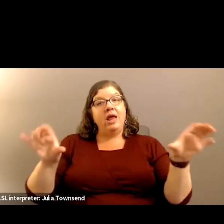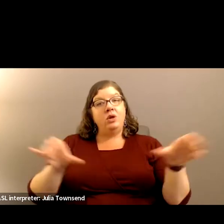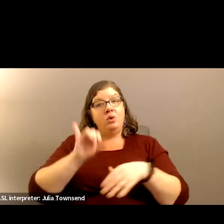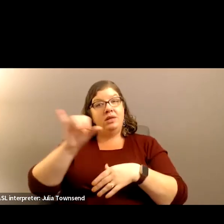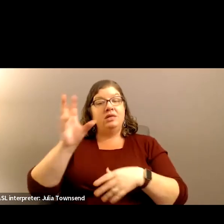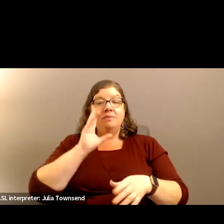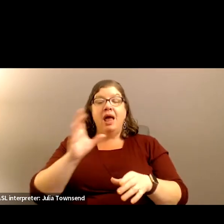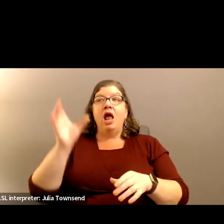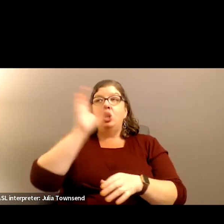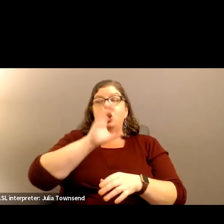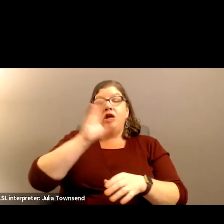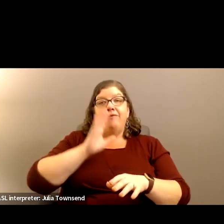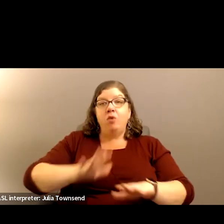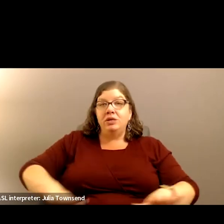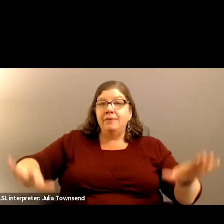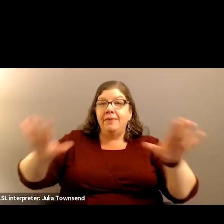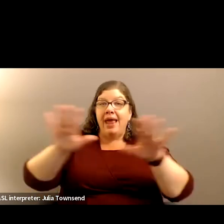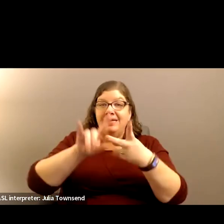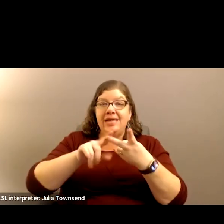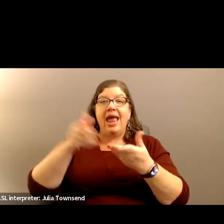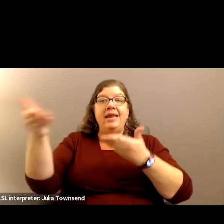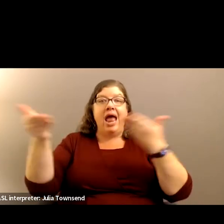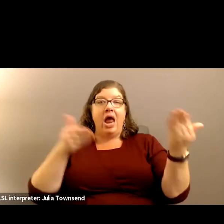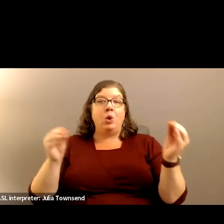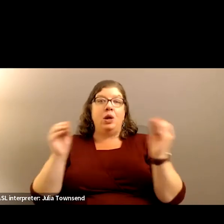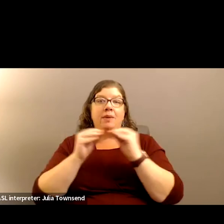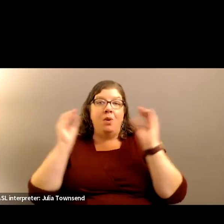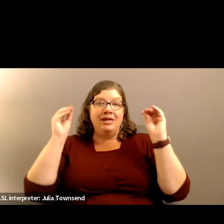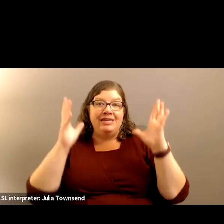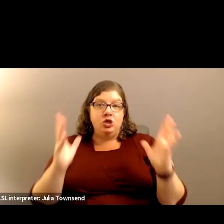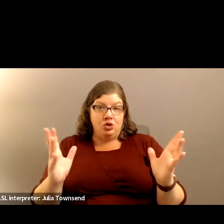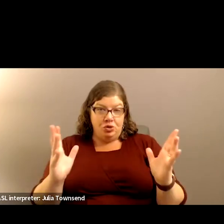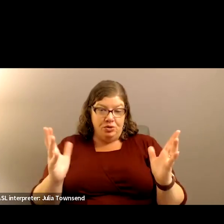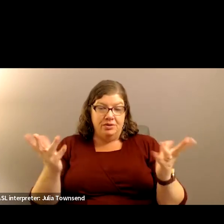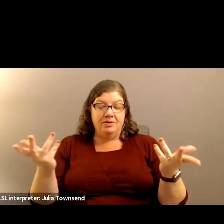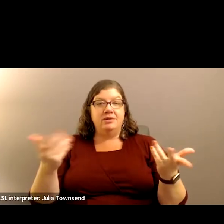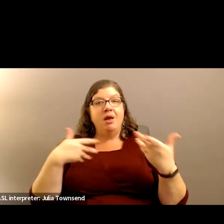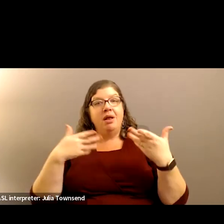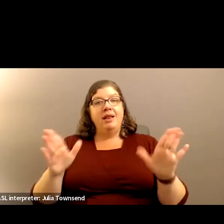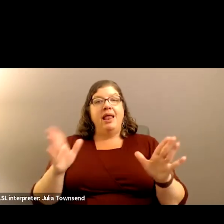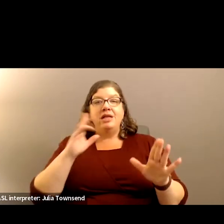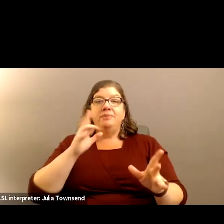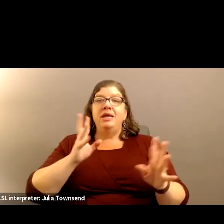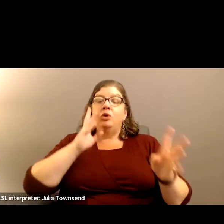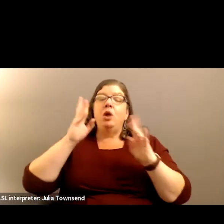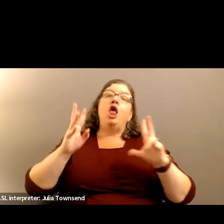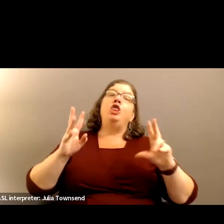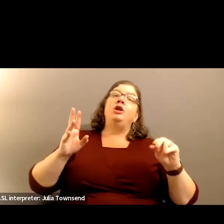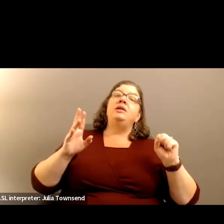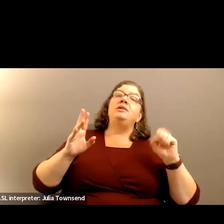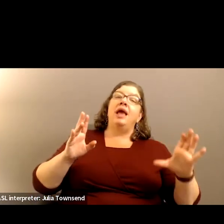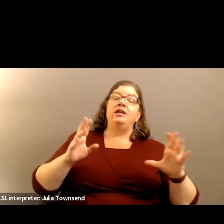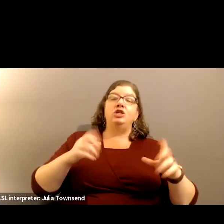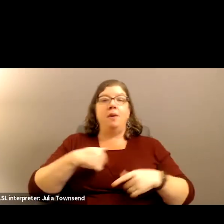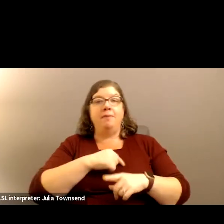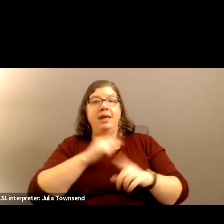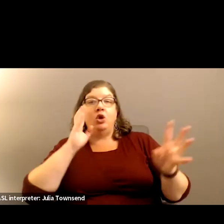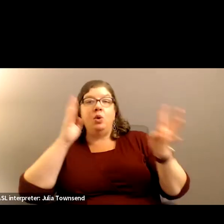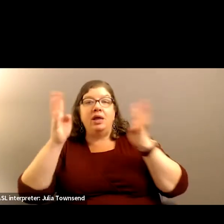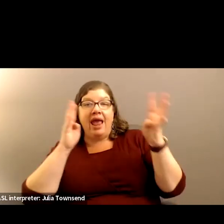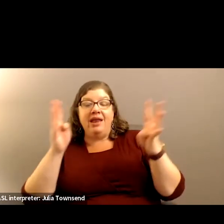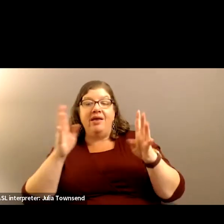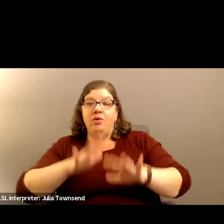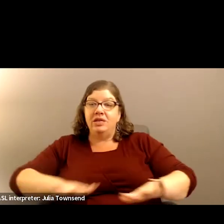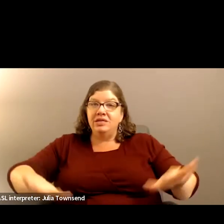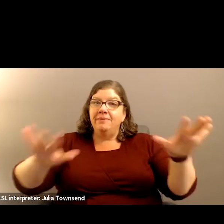this by looking for some space and hiring more teachers. So let's be creative. Be creative with the